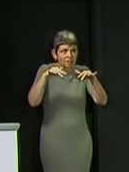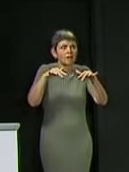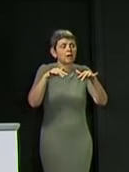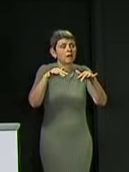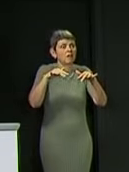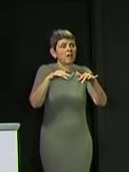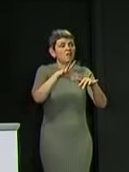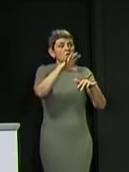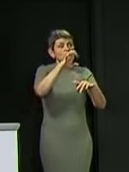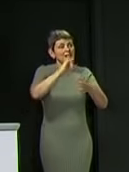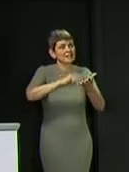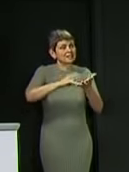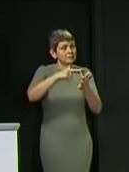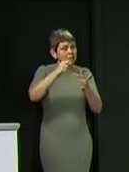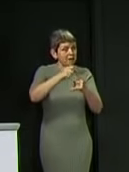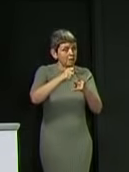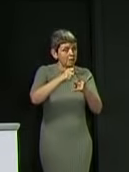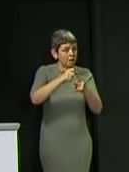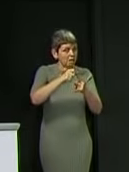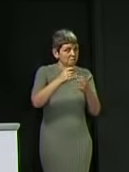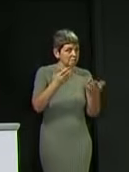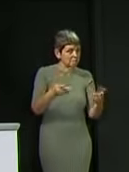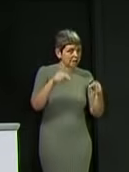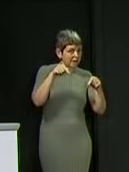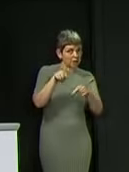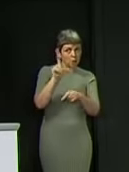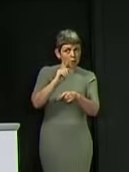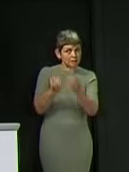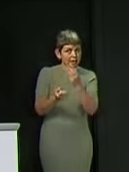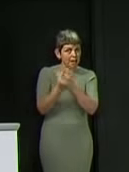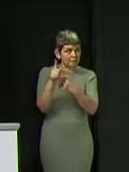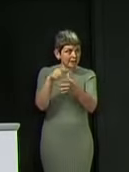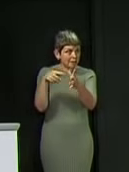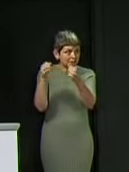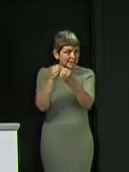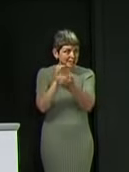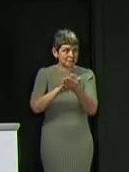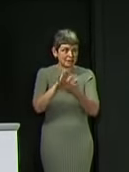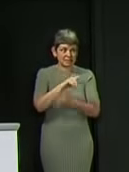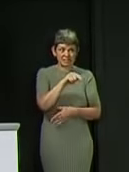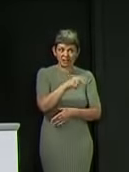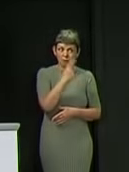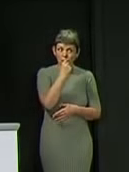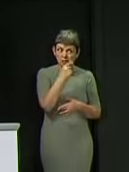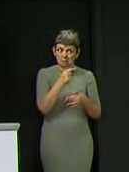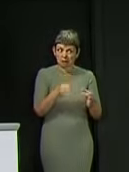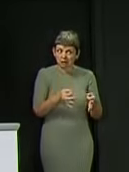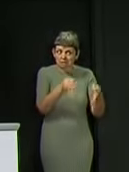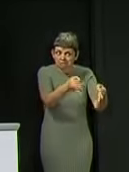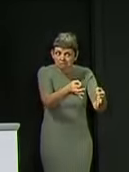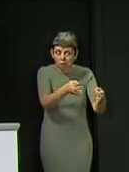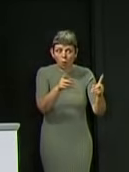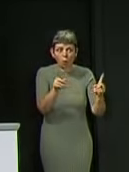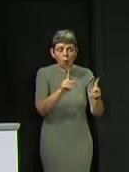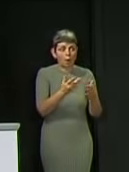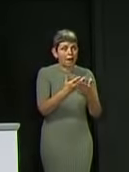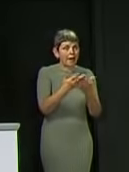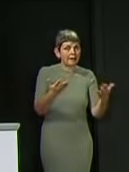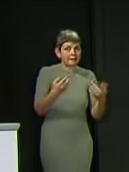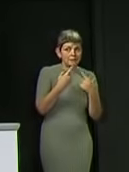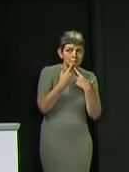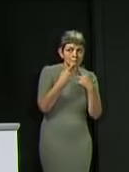a message specifically for footballers at Aberdeen and more widely in the Scottish game that you'd like to send to them today?